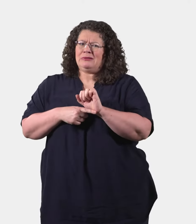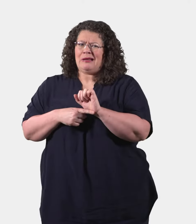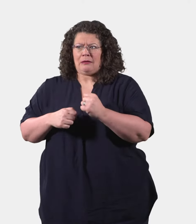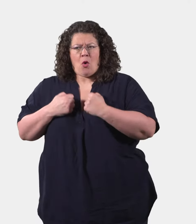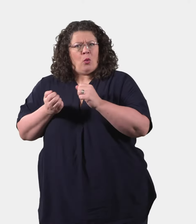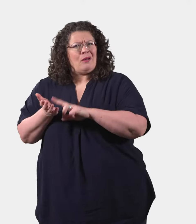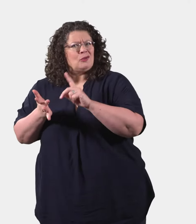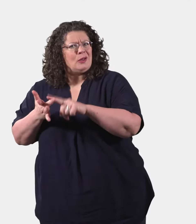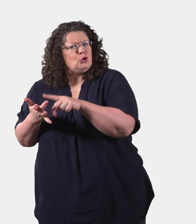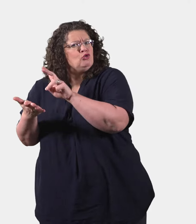National Insurance Record.